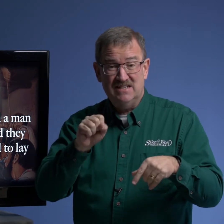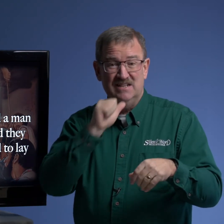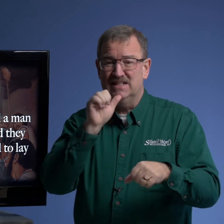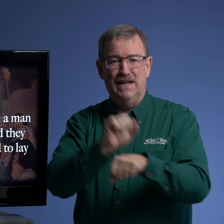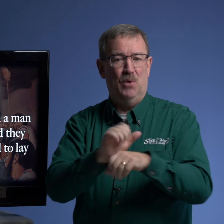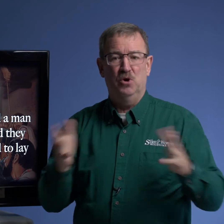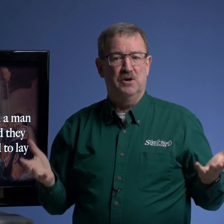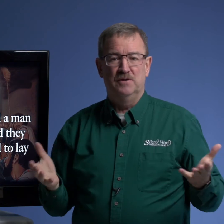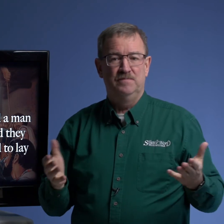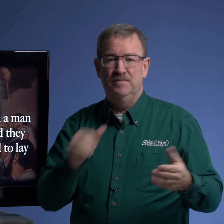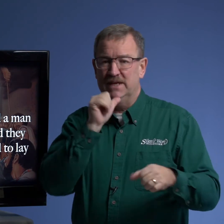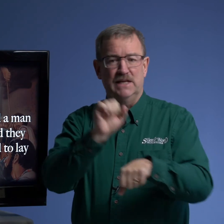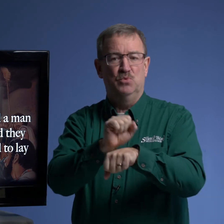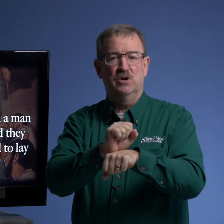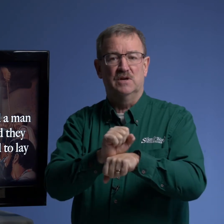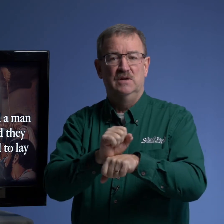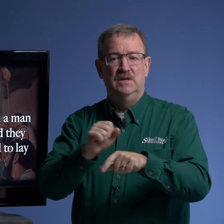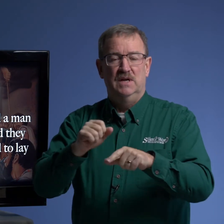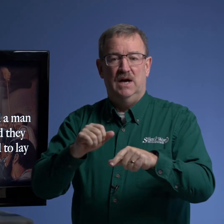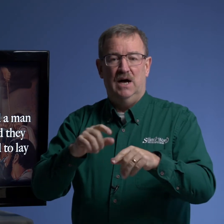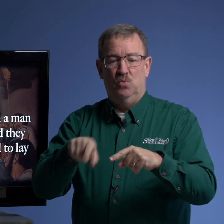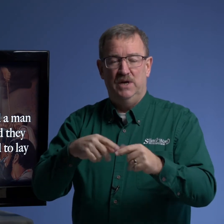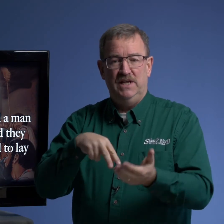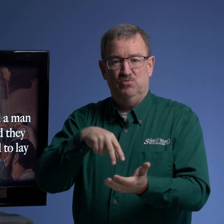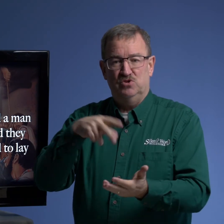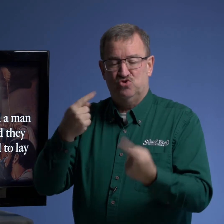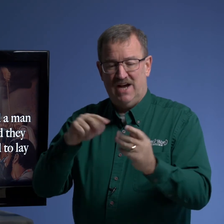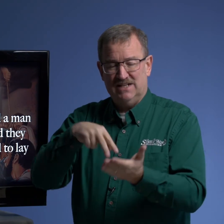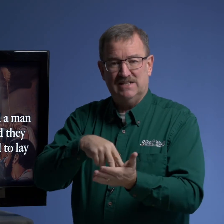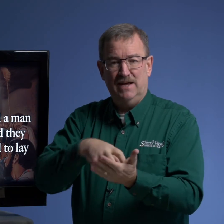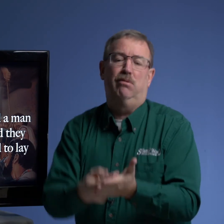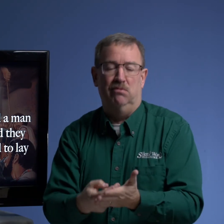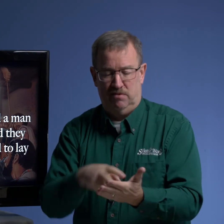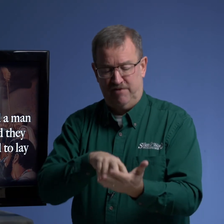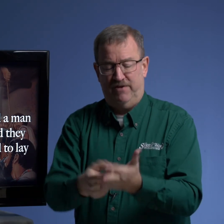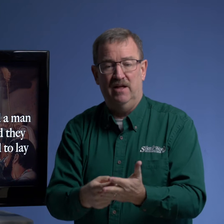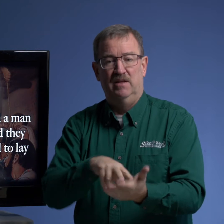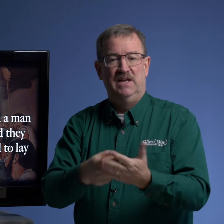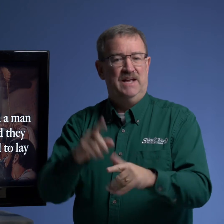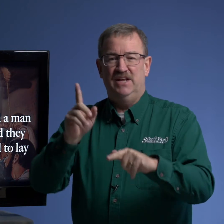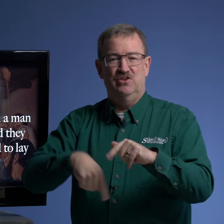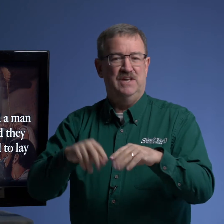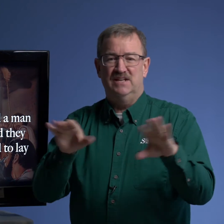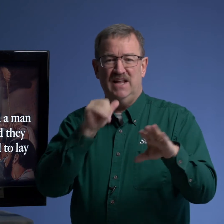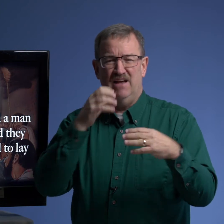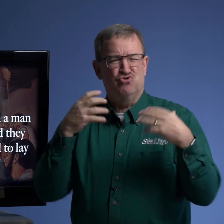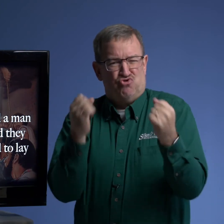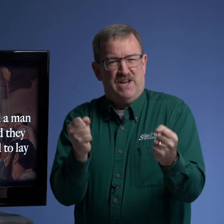did not work they didn't work uh when he would try to stand home they fell he could they didn't have strength